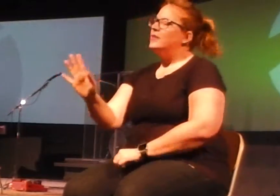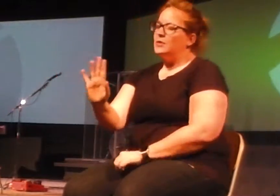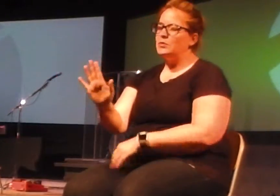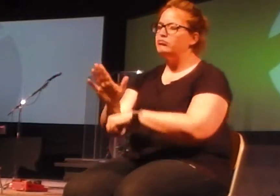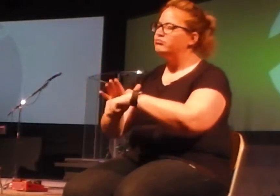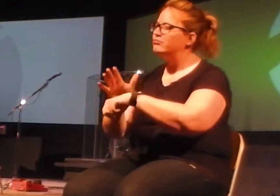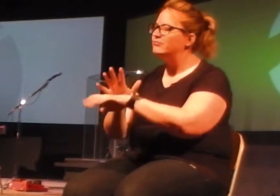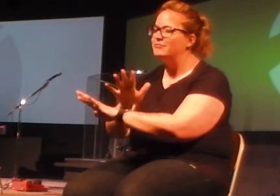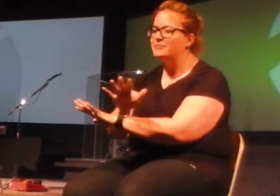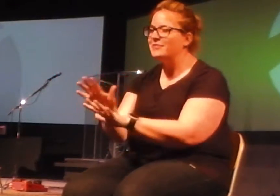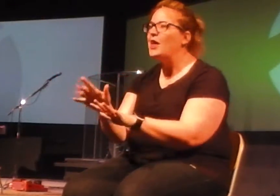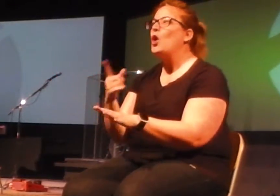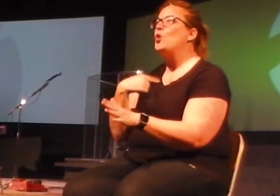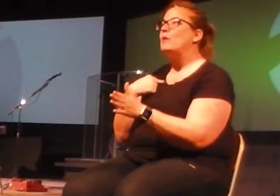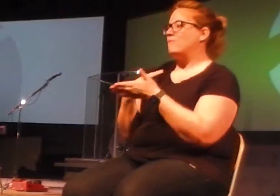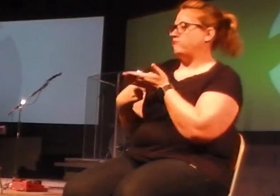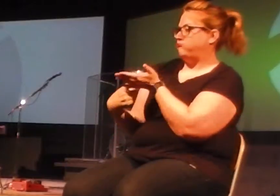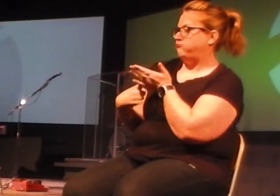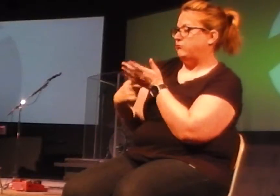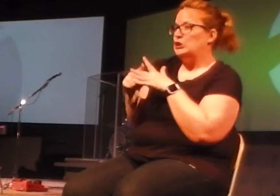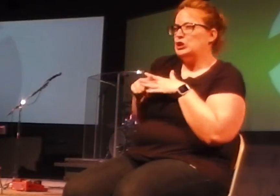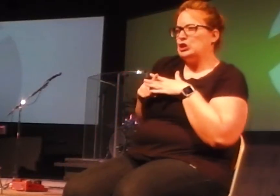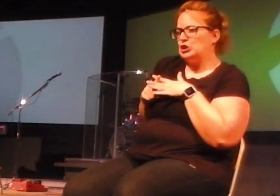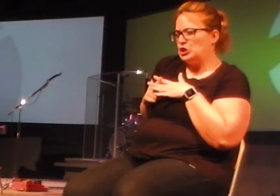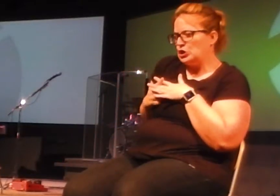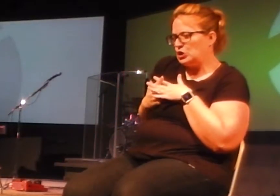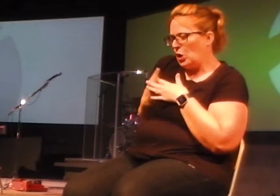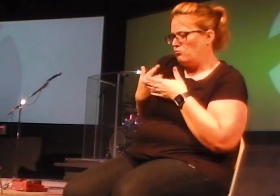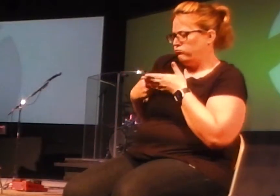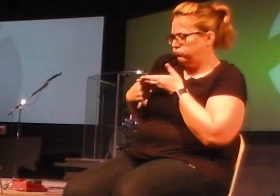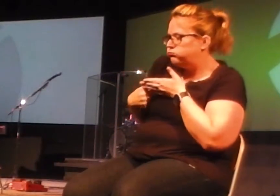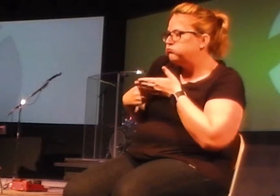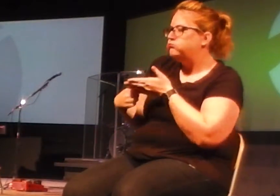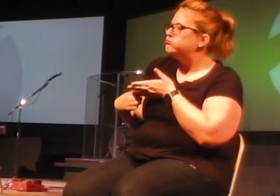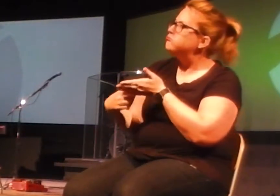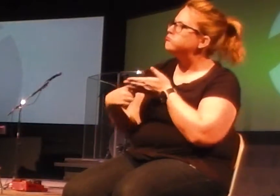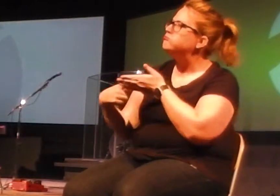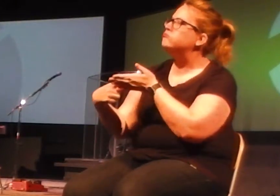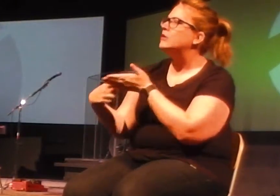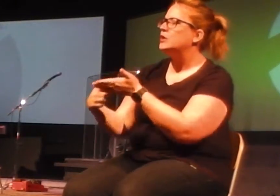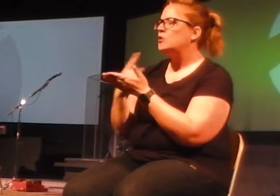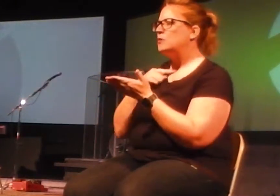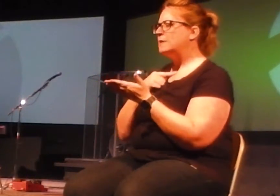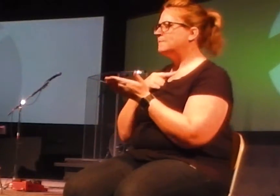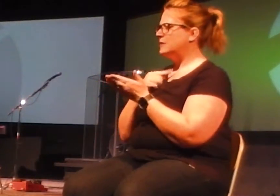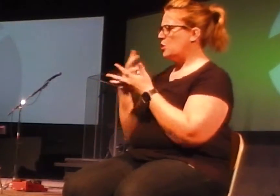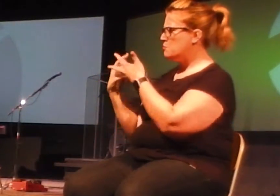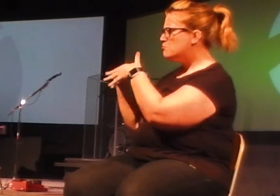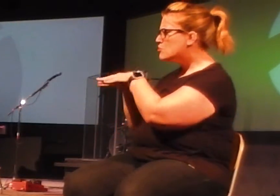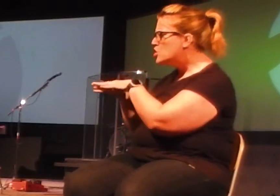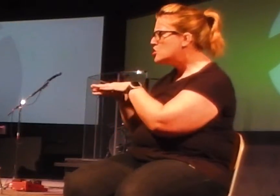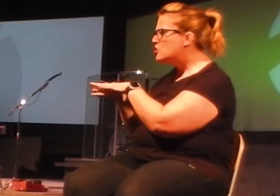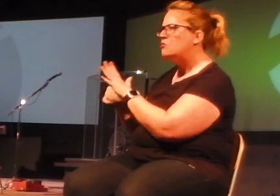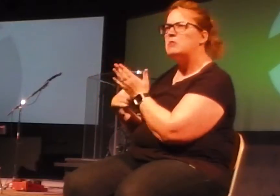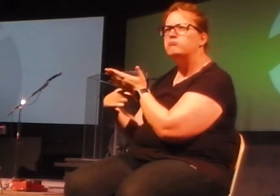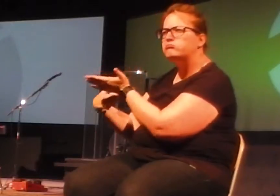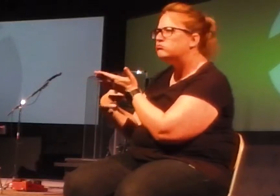been a part of the conversation from the very, very beginning as we've begun to explore and talk about what this merger might be to have a second